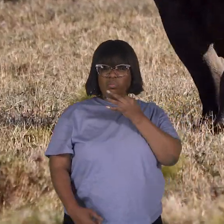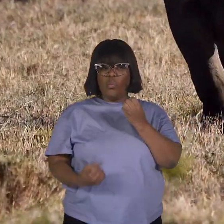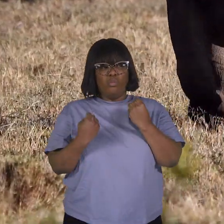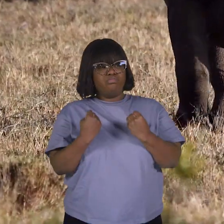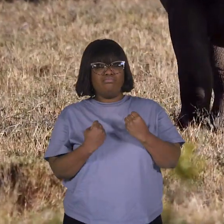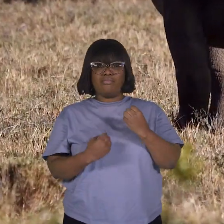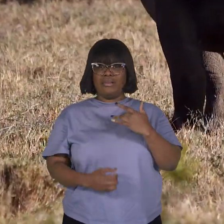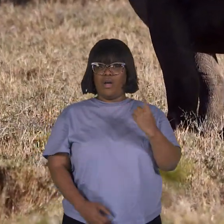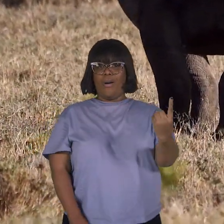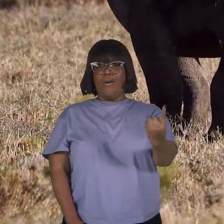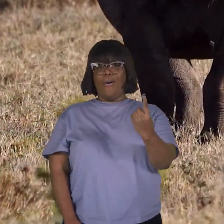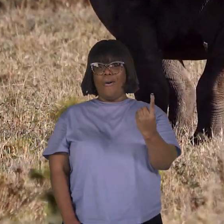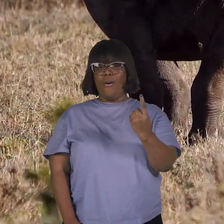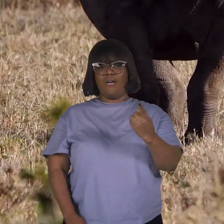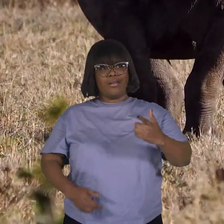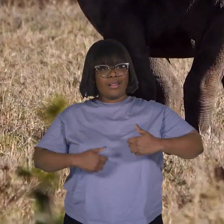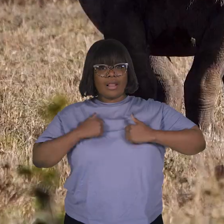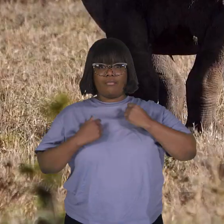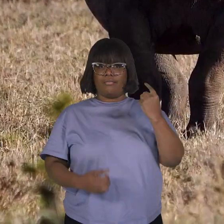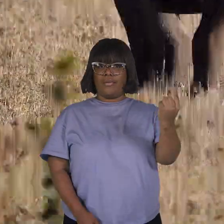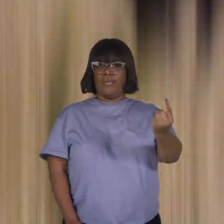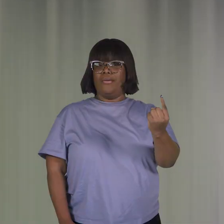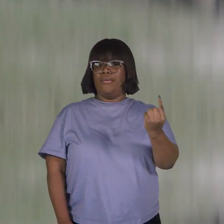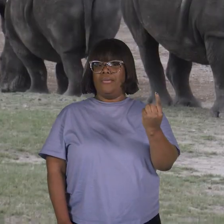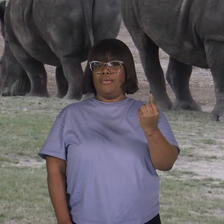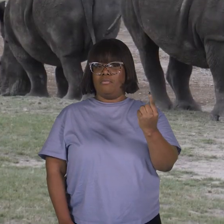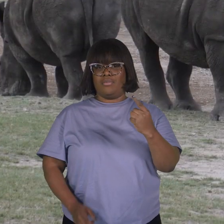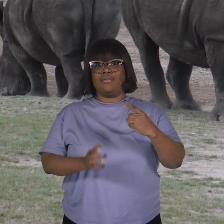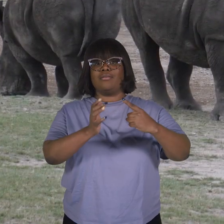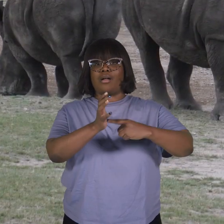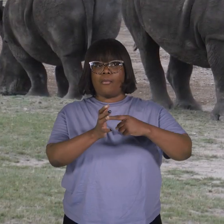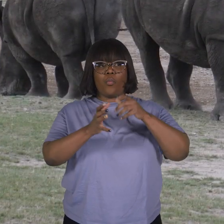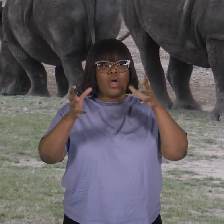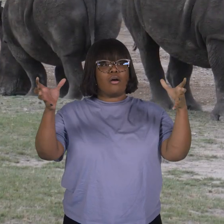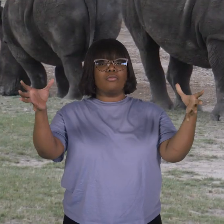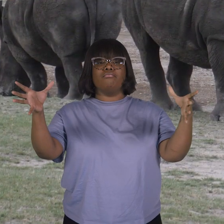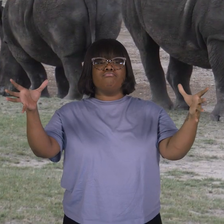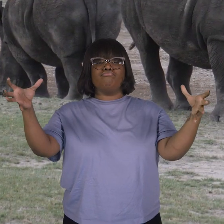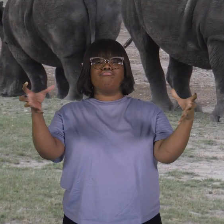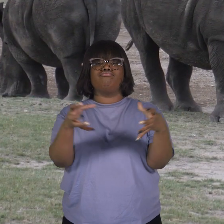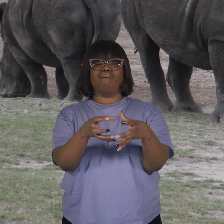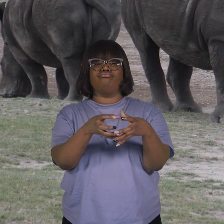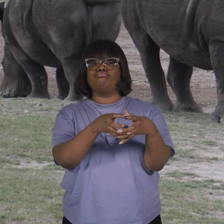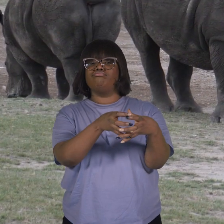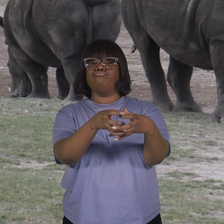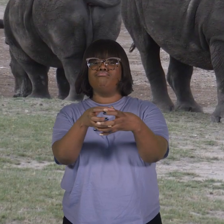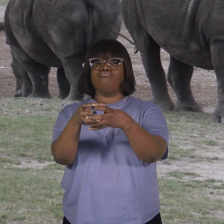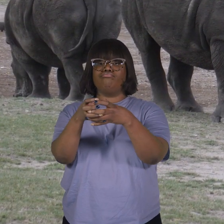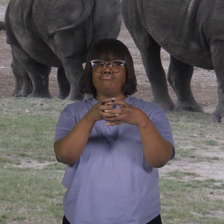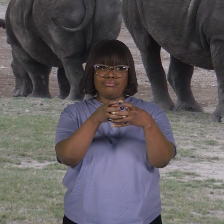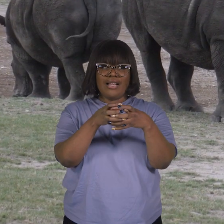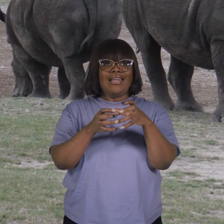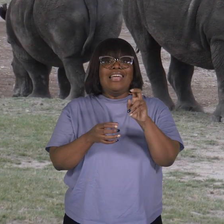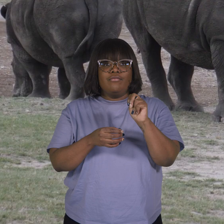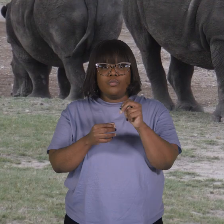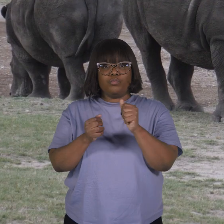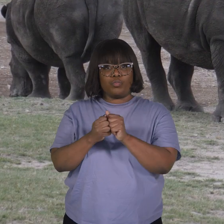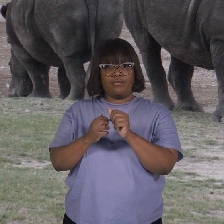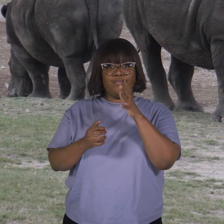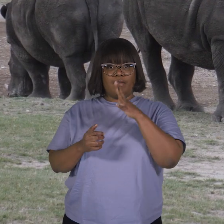animals, so they usually live alone. But sometimes they gather in small groups, especially when a female rhino has